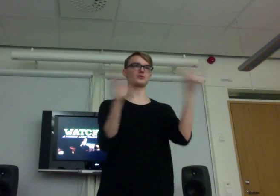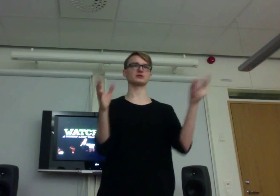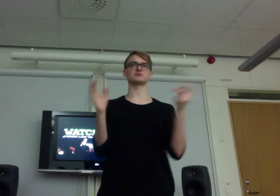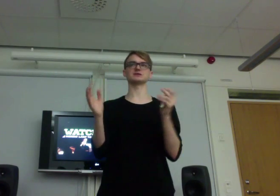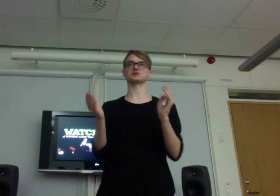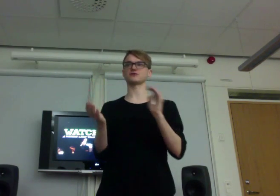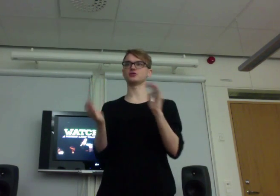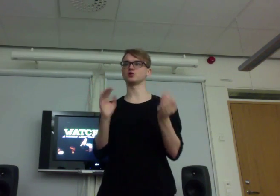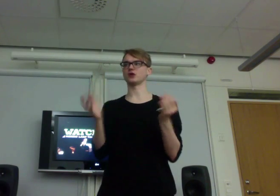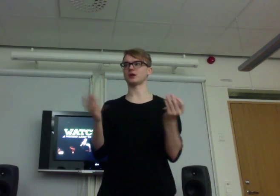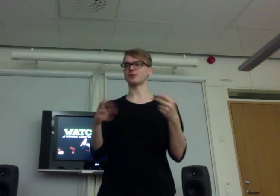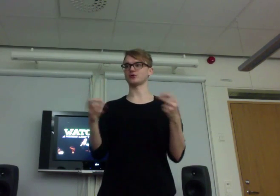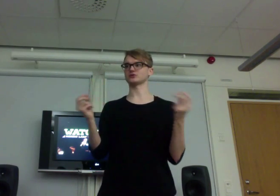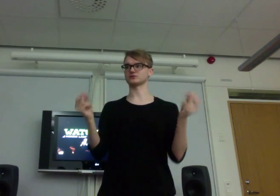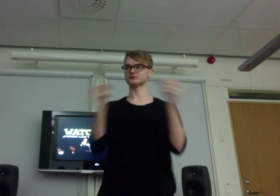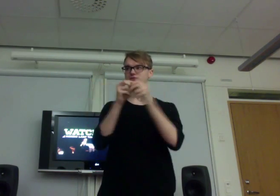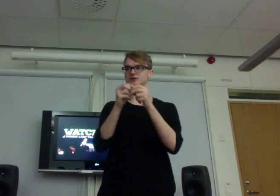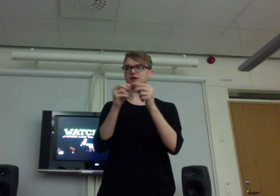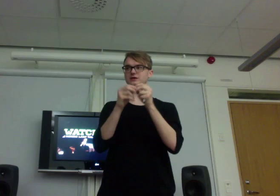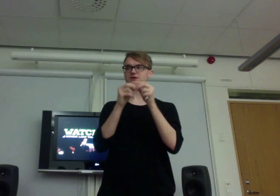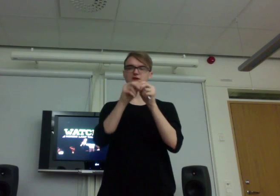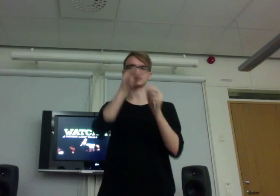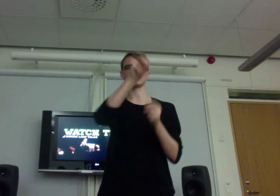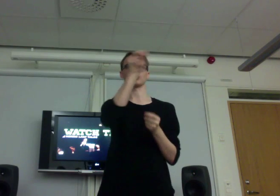means sort of nodal point. Like a key point.